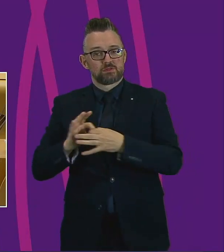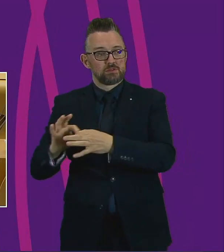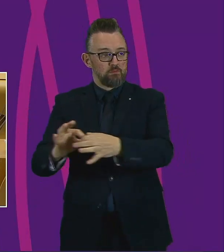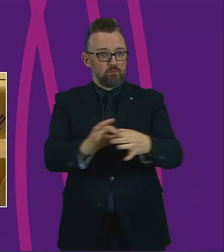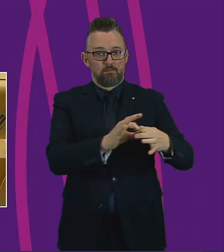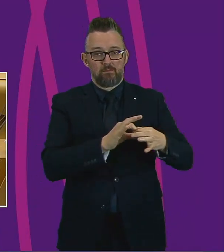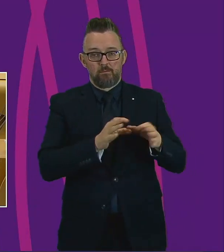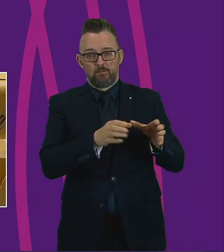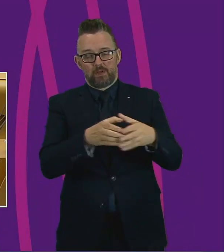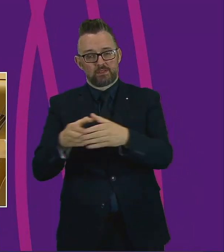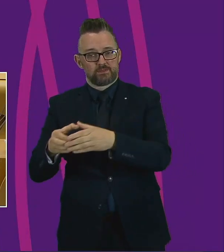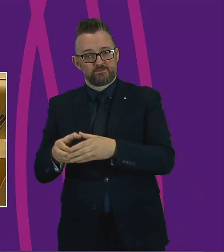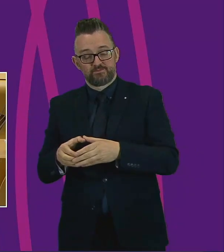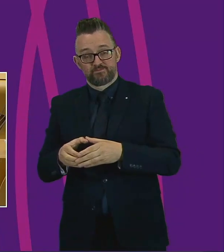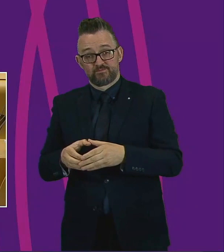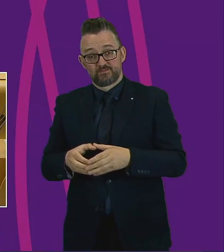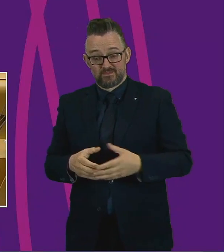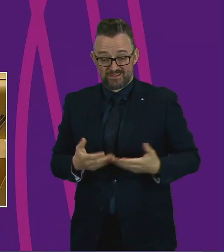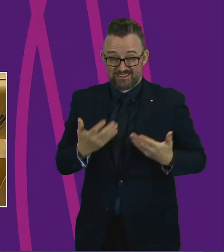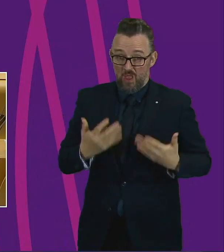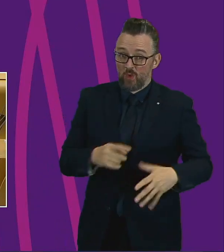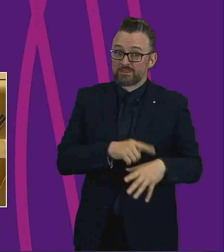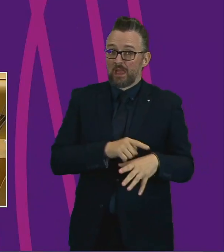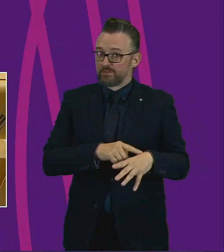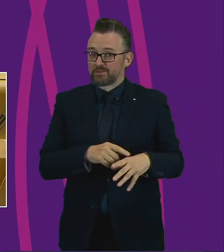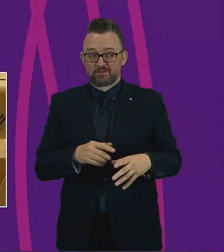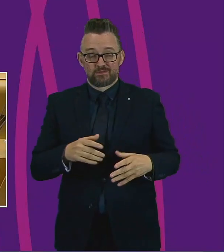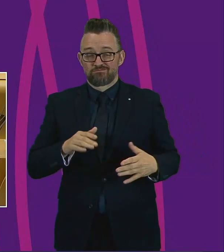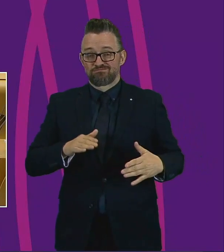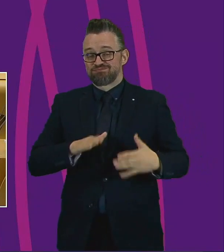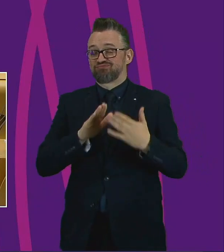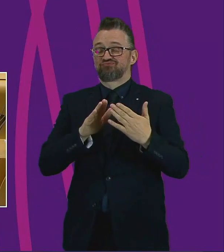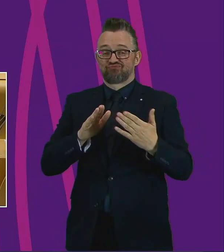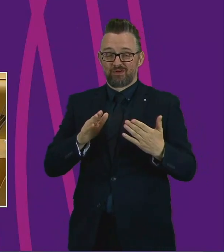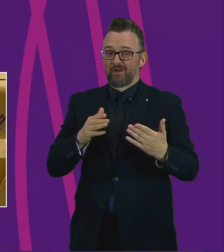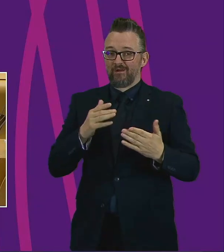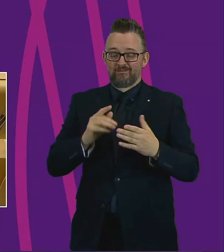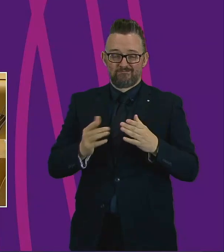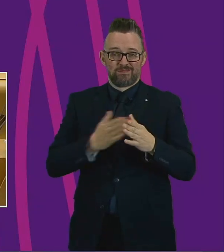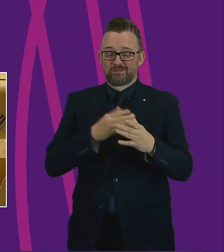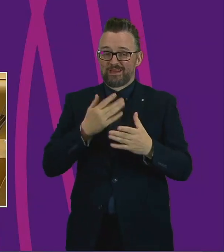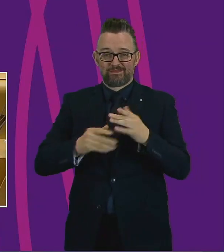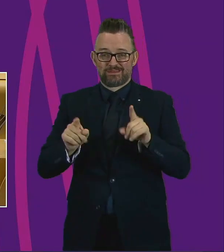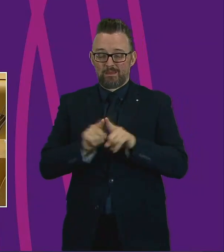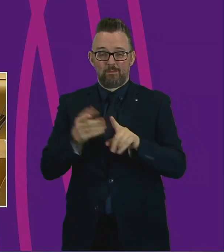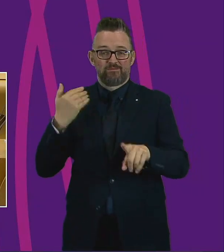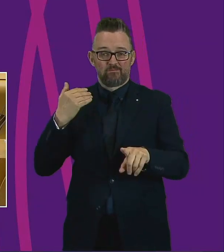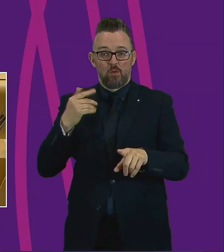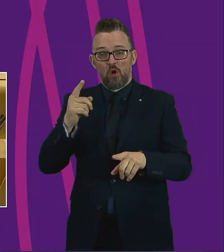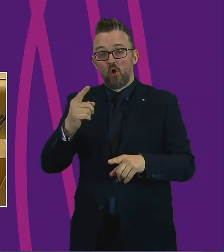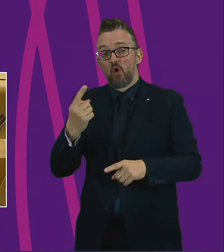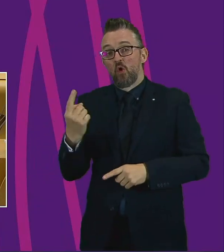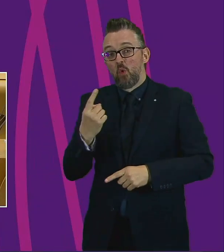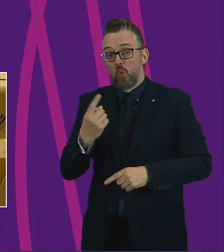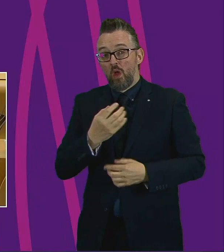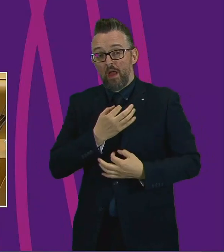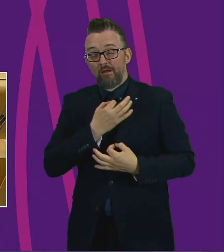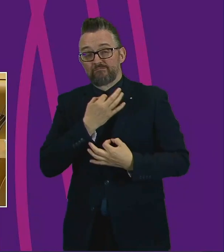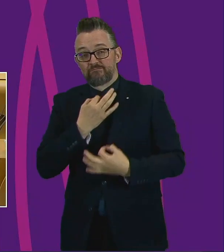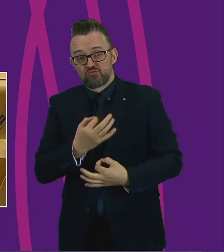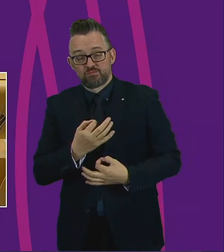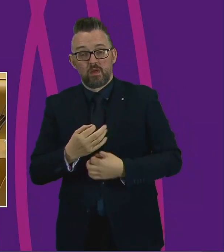facing unprecedented times, as colleagues across the chambers have said. But the poorest and the most vulnerable communities